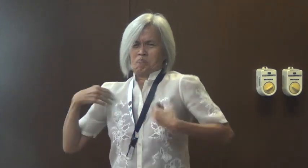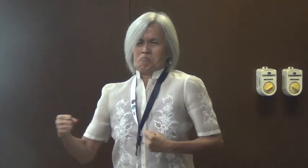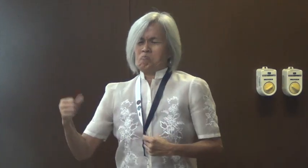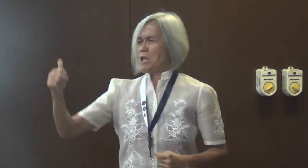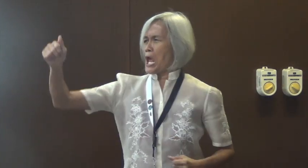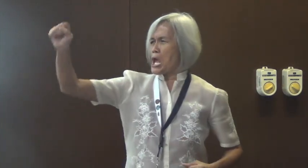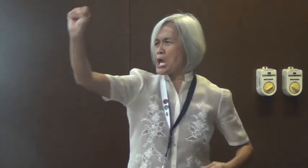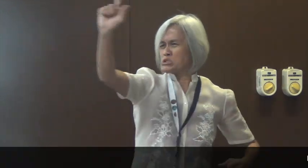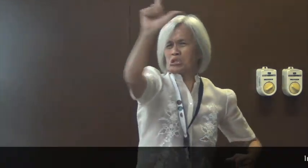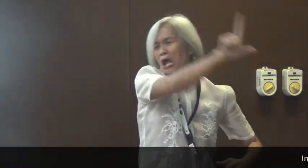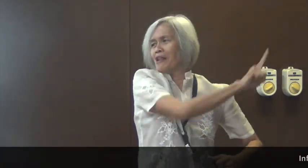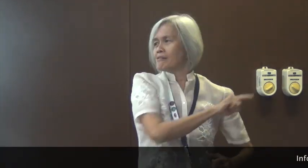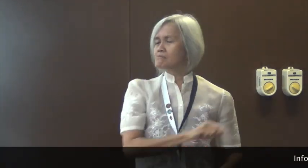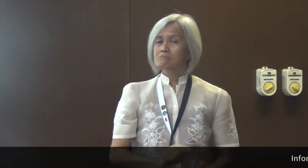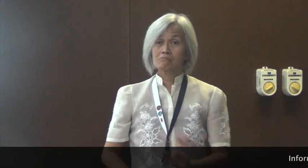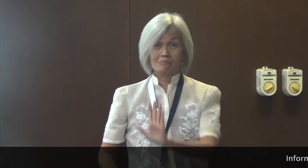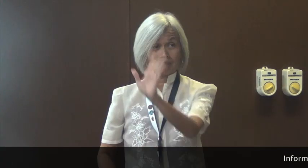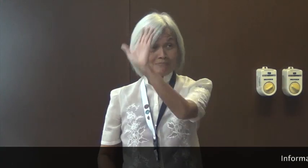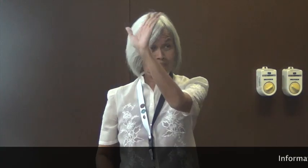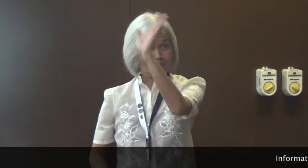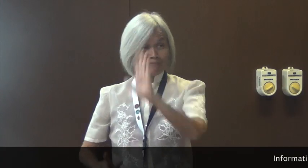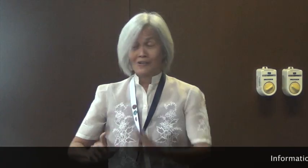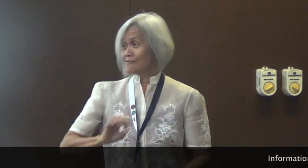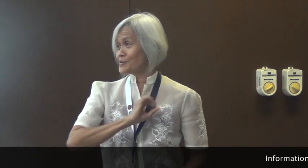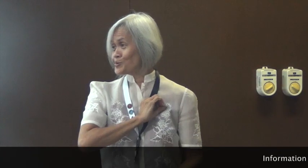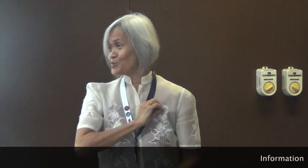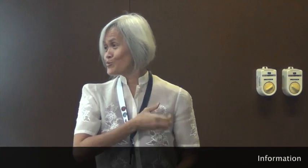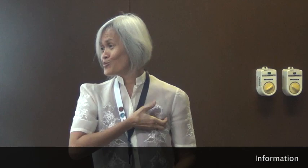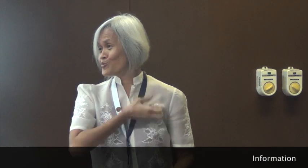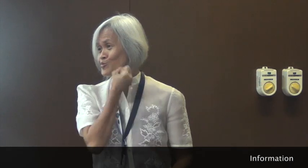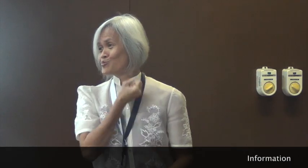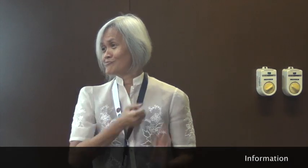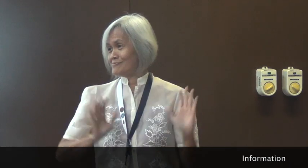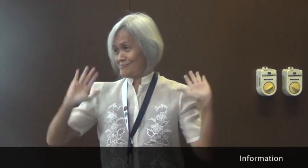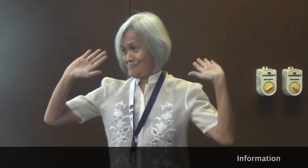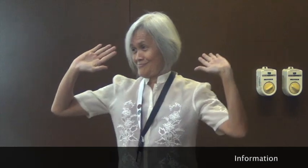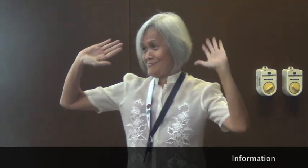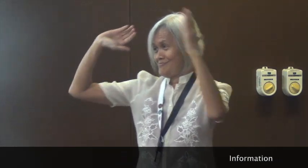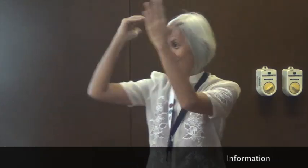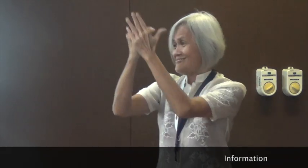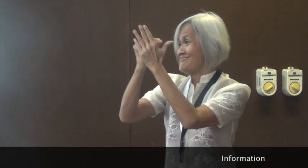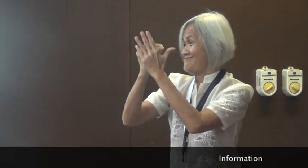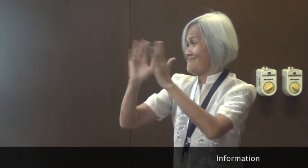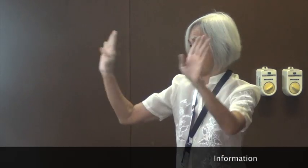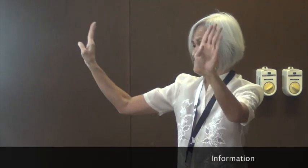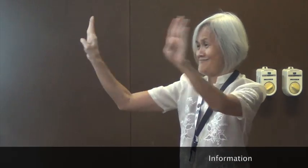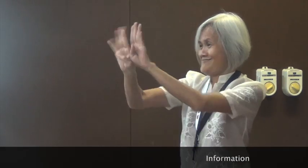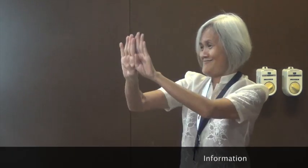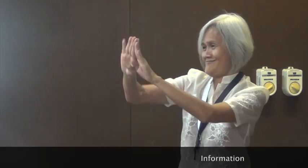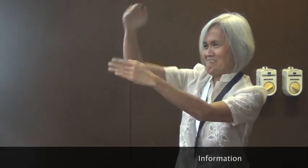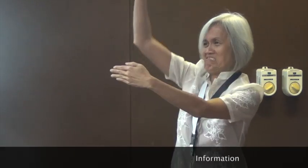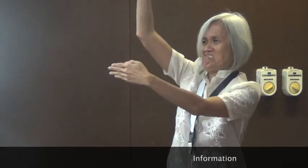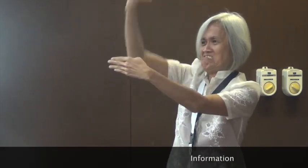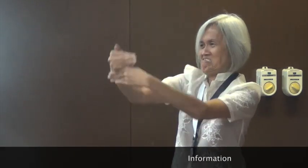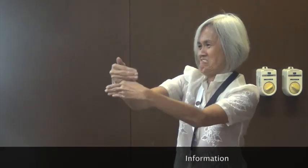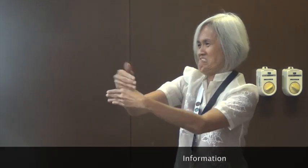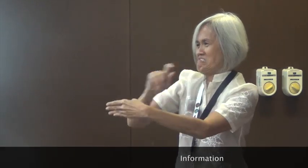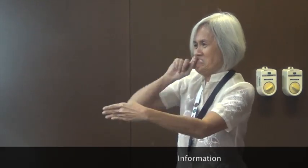colonized countries where you will find ASL, you know. And so you may want to study those